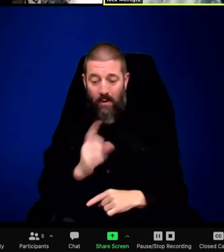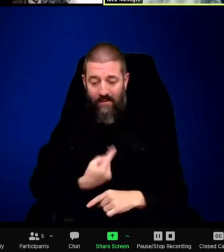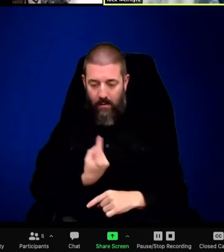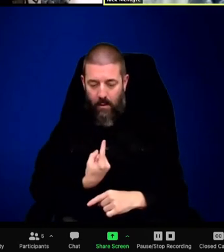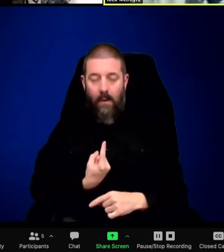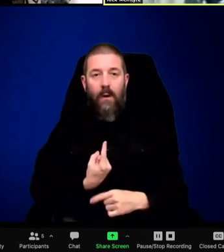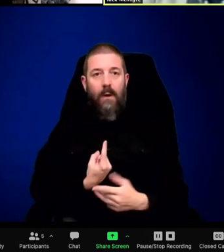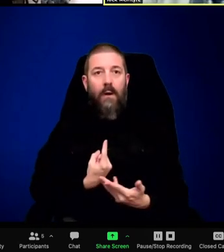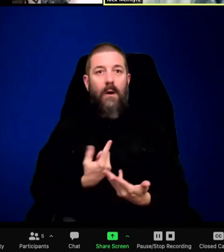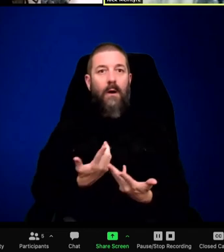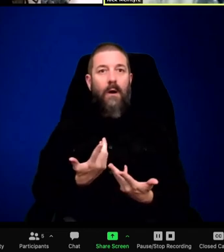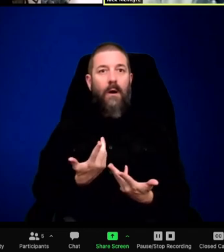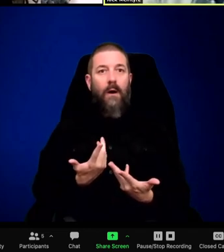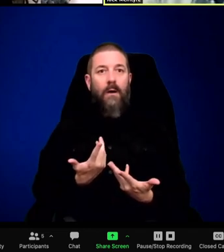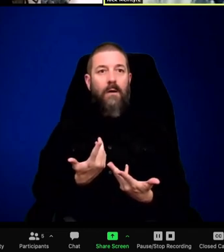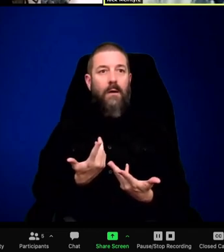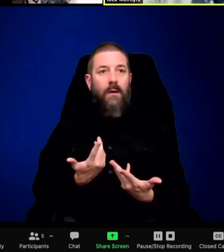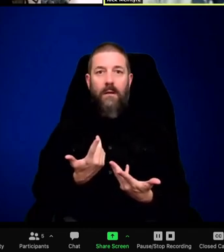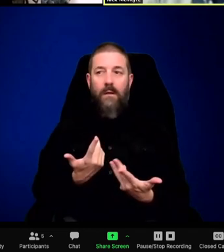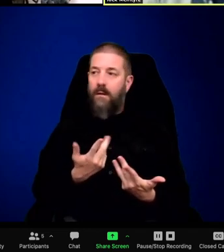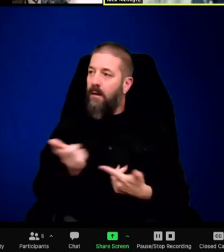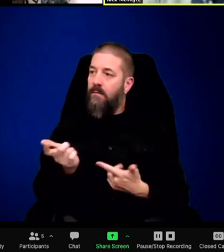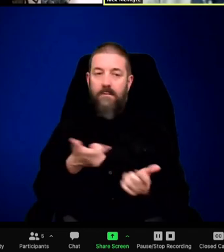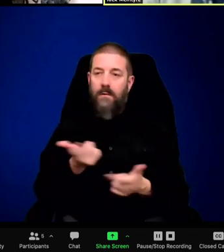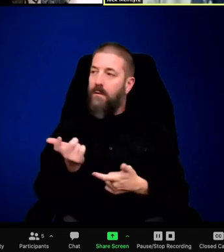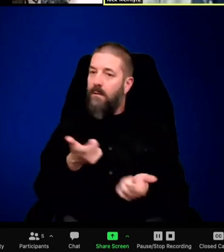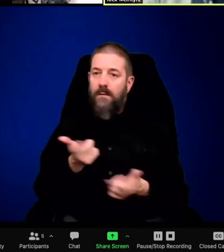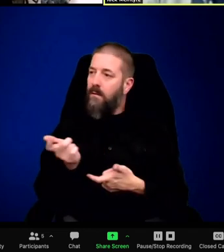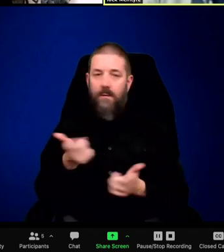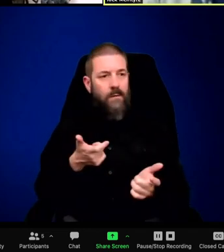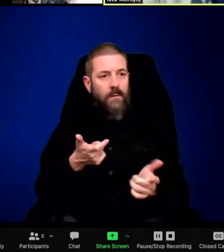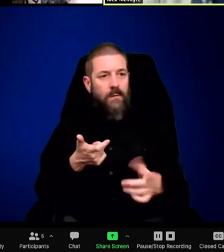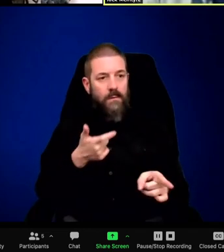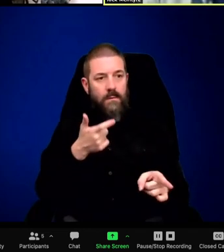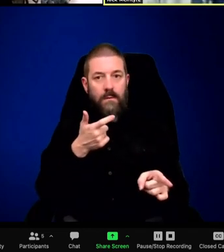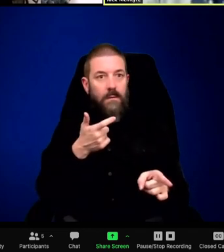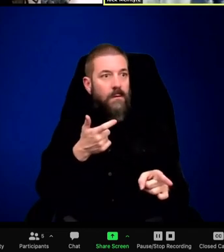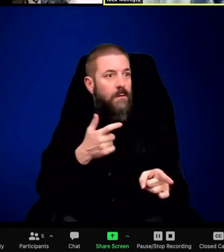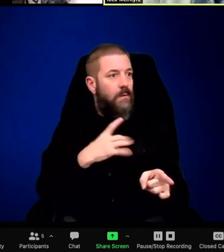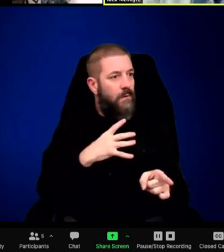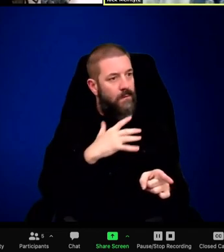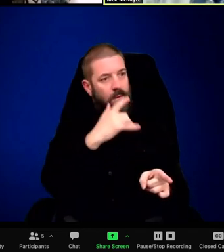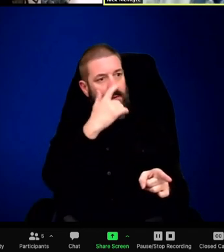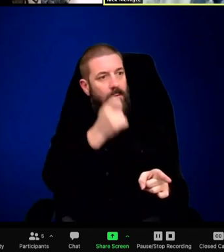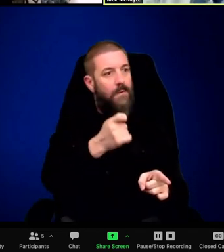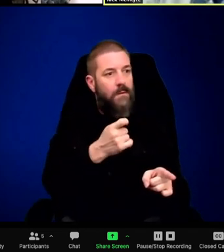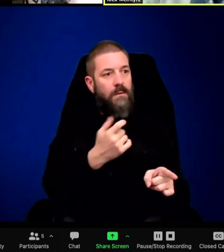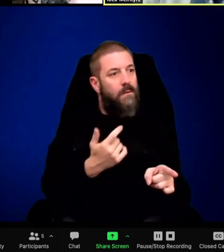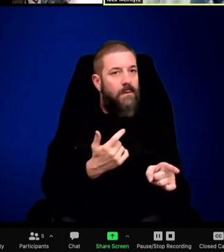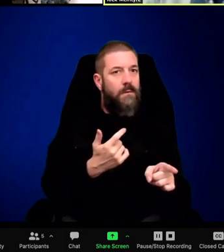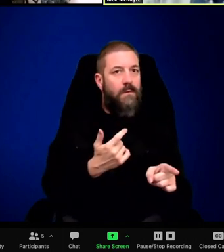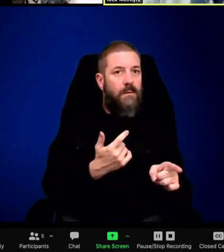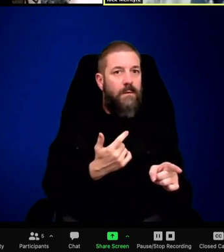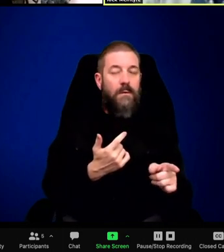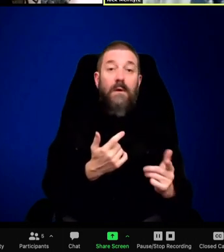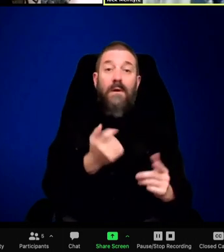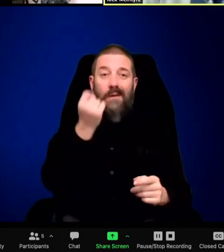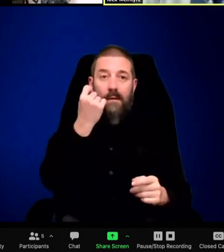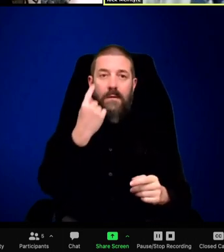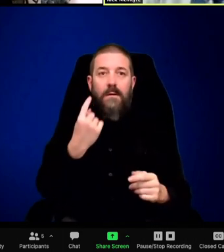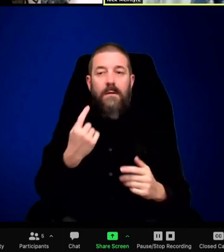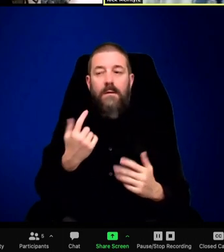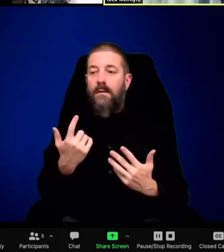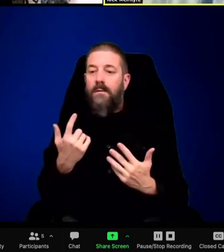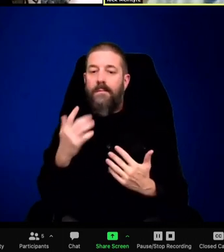is when you're in the early days of your apprenticeship, you're watching and learning from the older wolves. And elk is really the